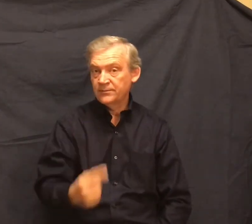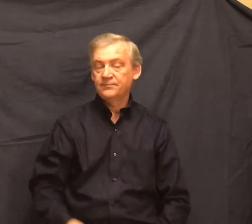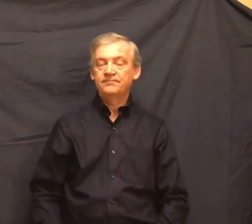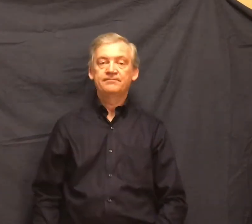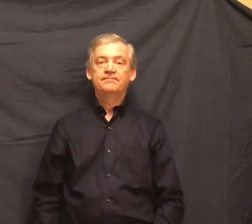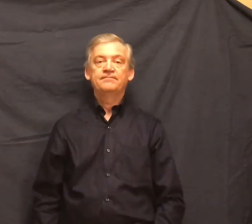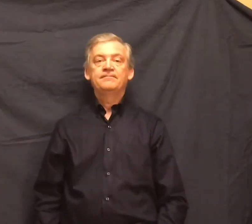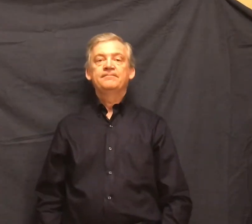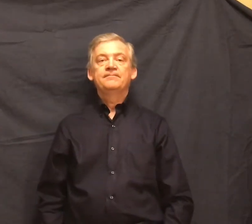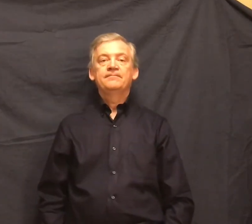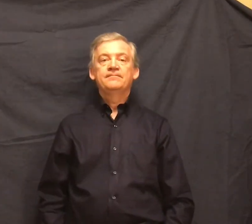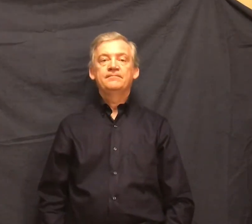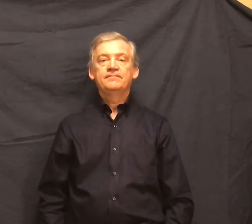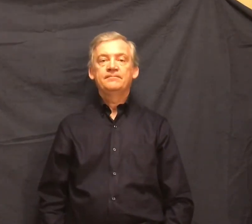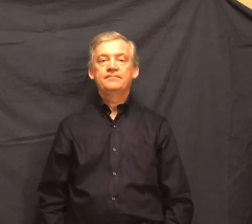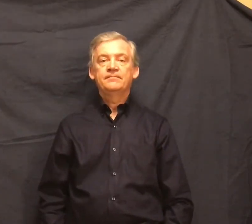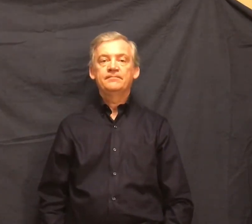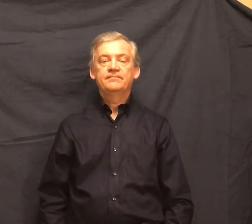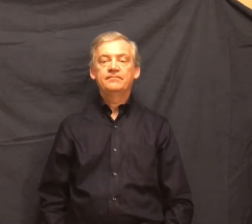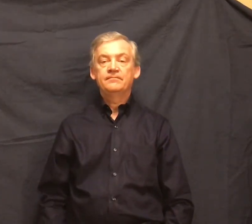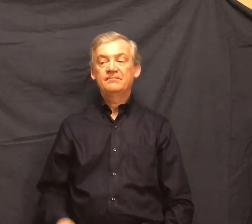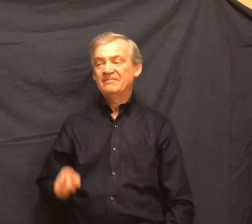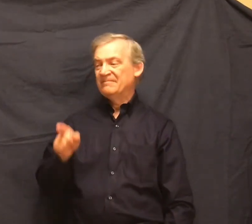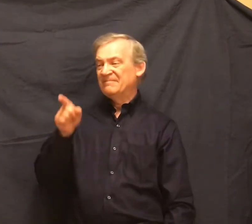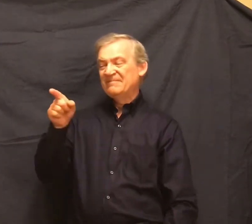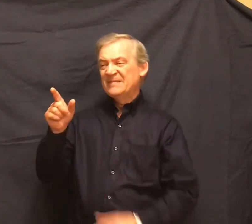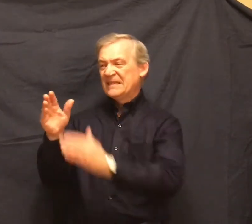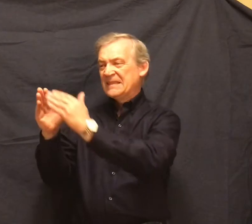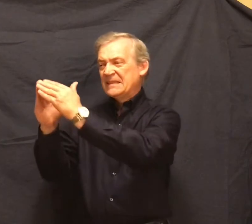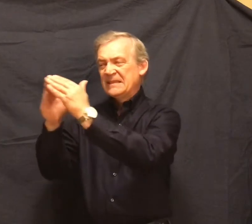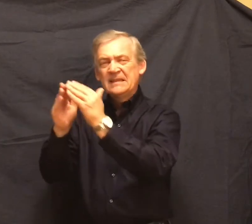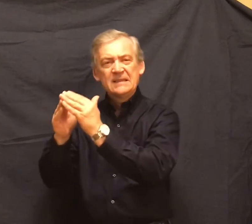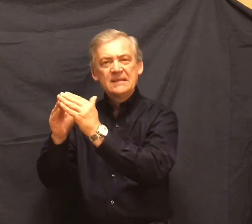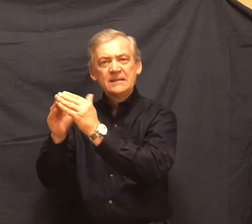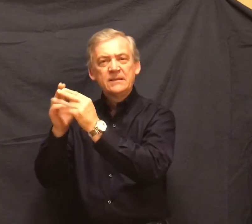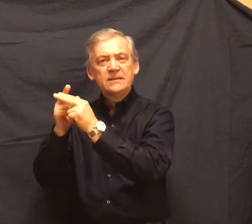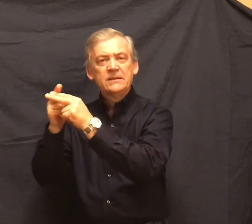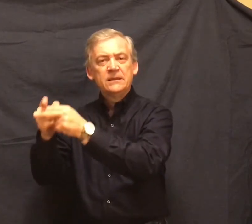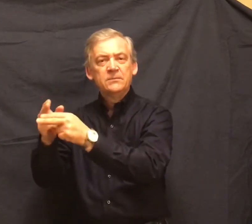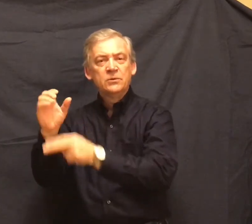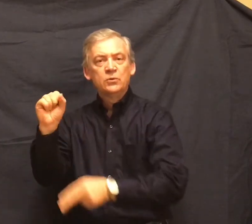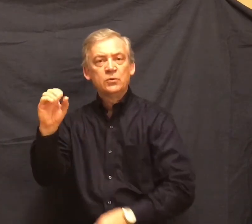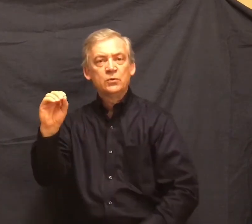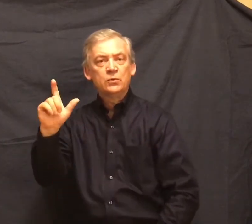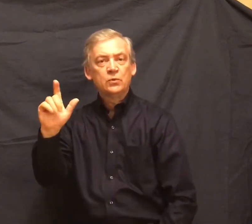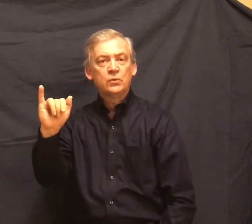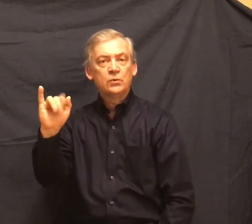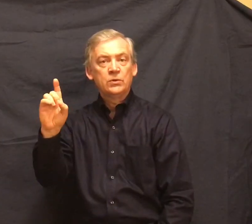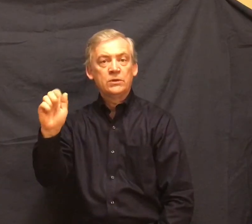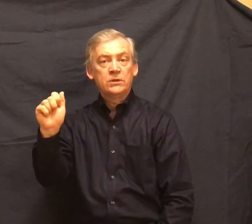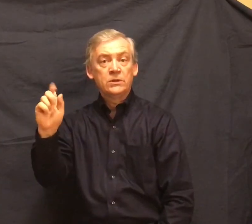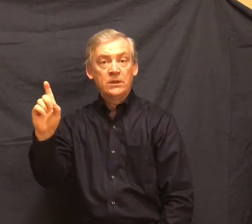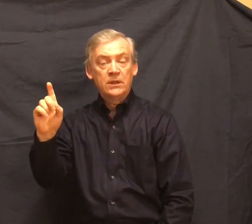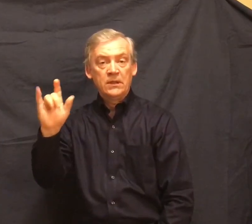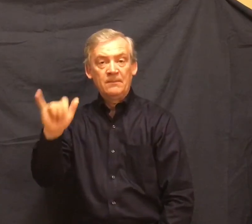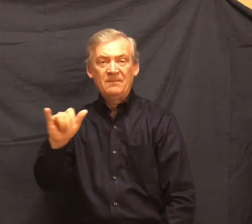A few miles south of Soledad, the Salinas River drops in close to the hillside bank